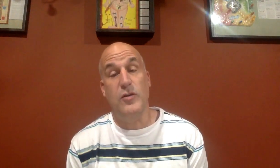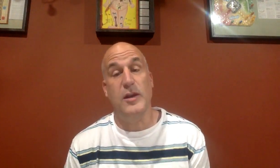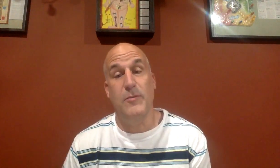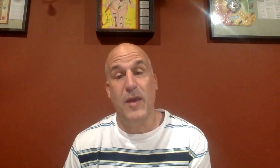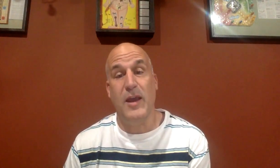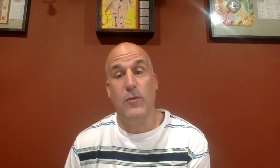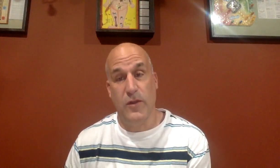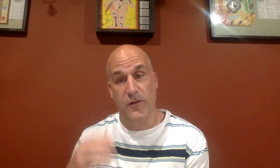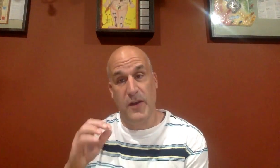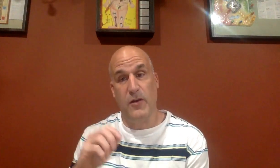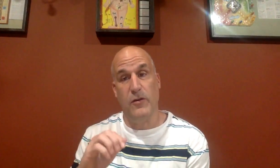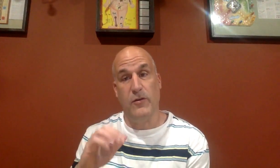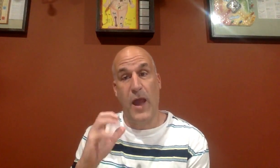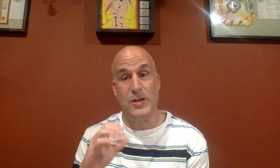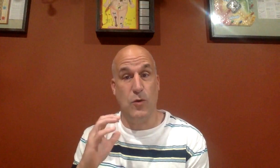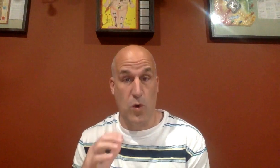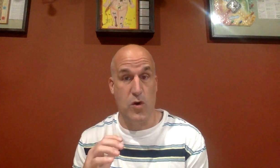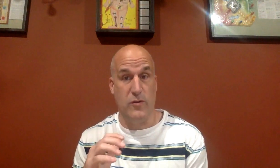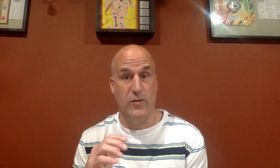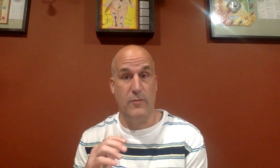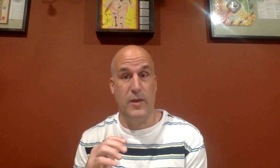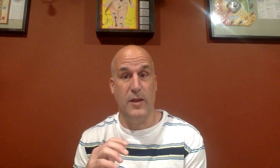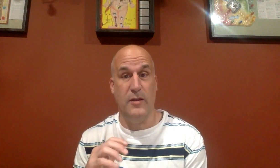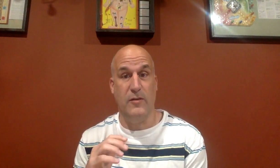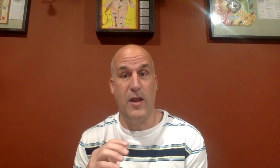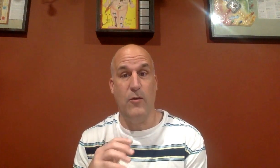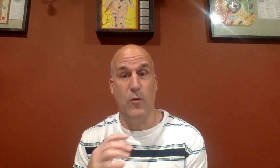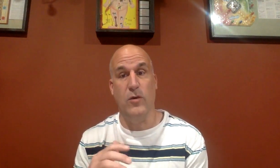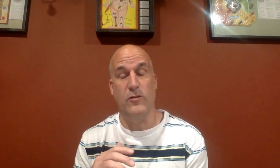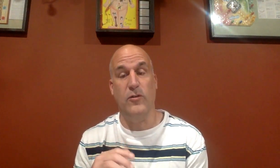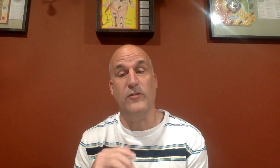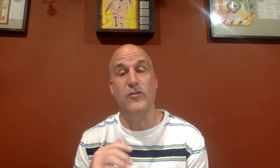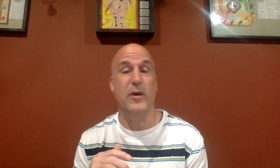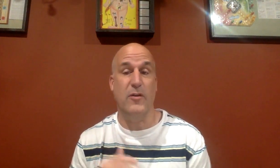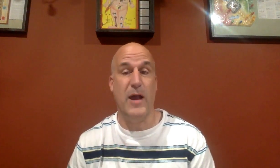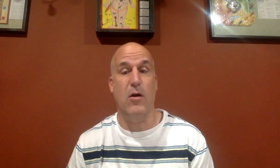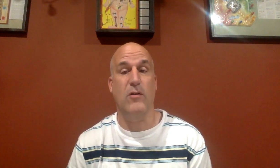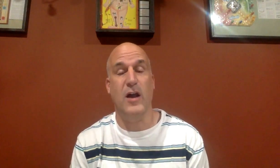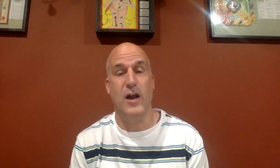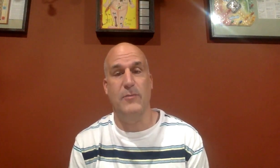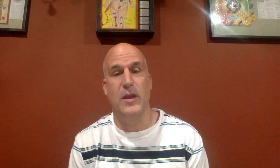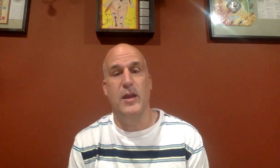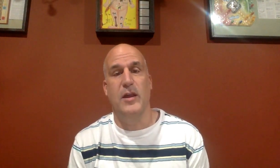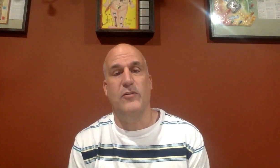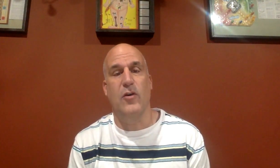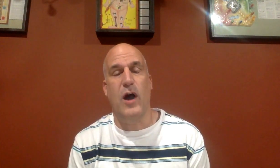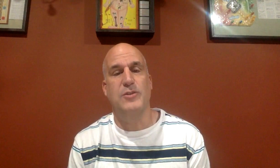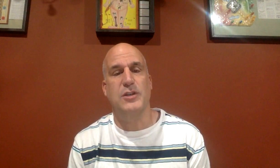can make with your fingers actual words that mean entire words. So you don't have to spell them out all the time. And so I'm just going to